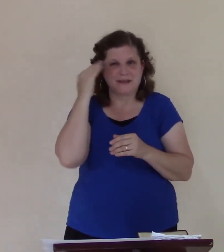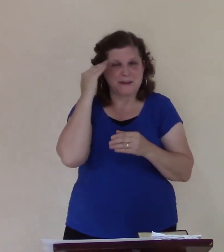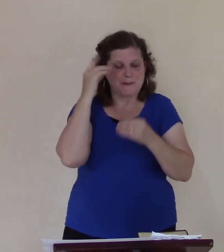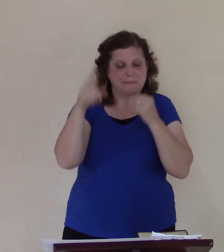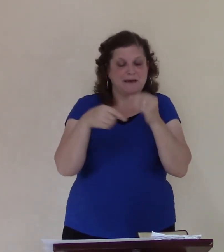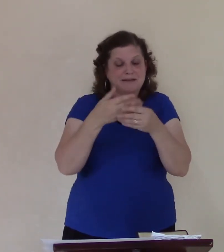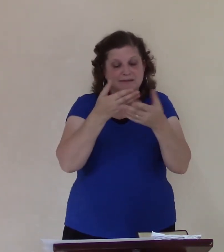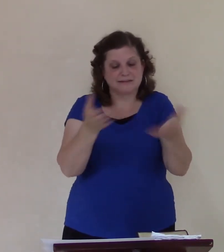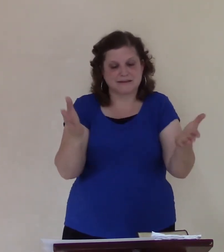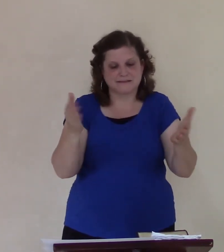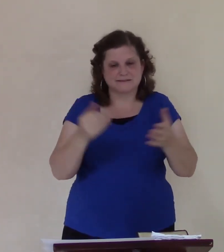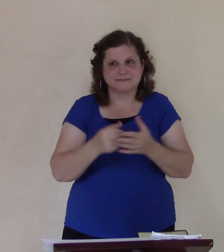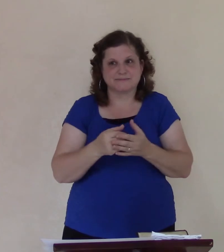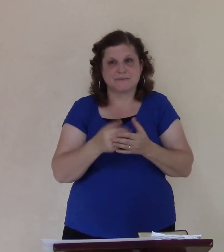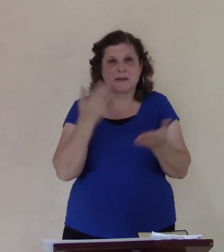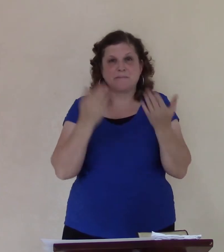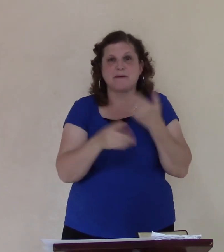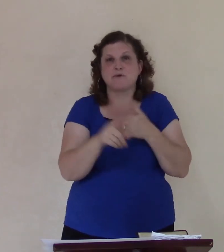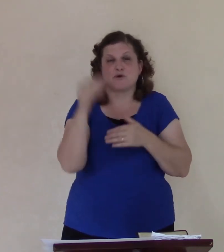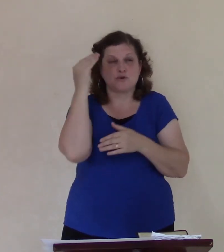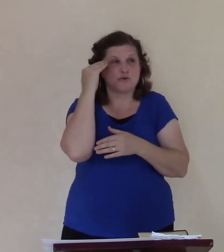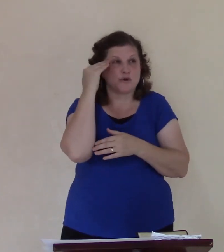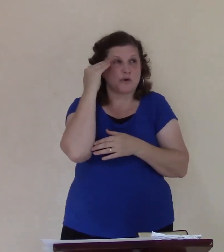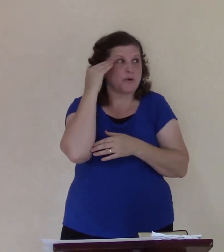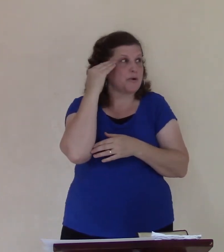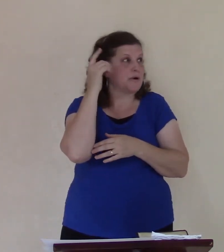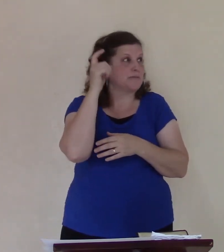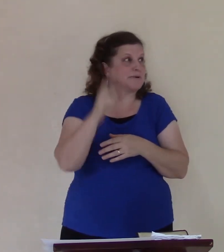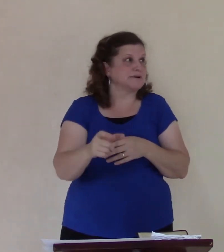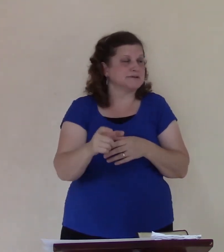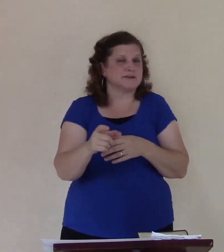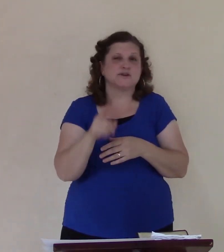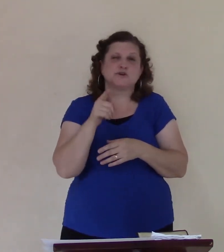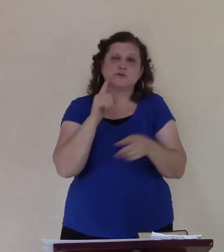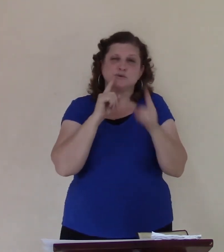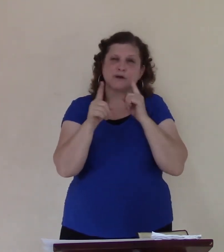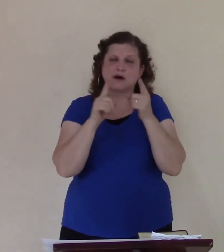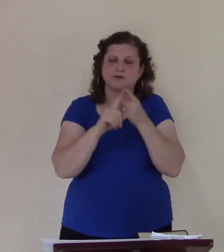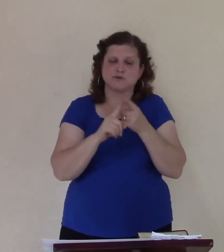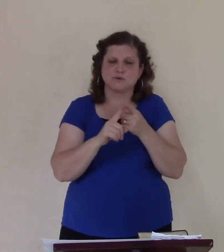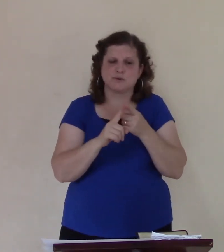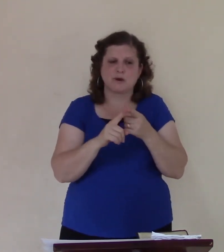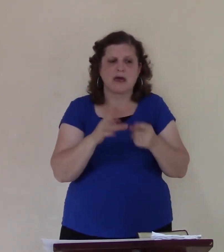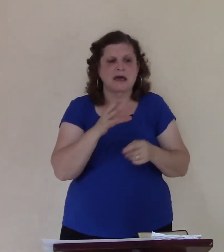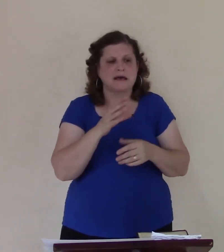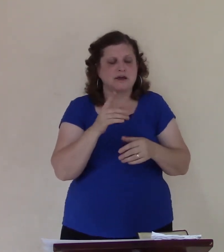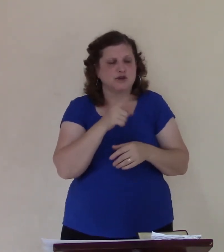You know someone that, whenever you talk to them, you say, how are you doing? And they're like, no. it's not.